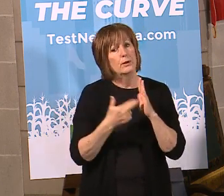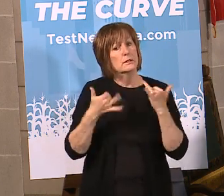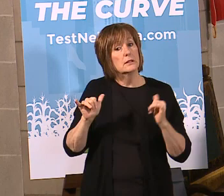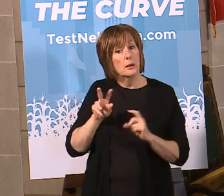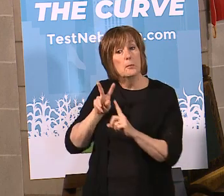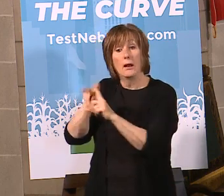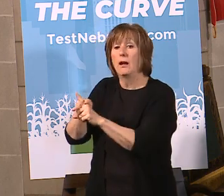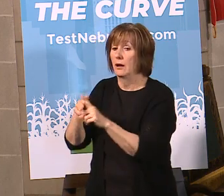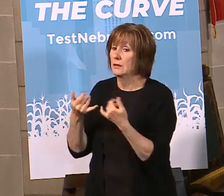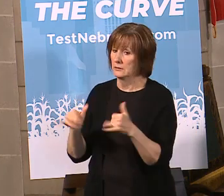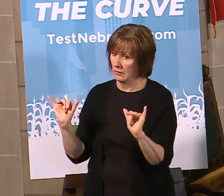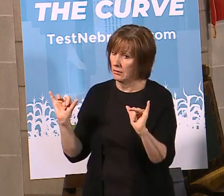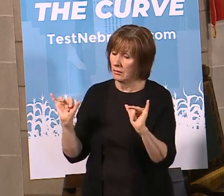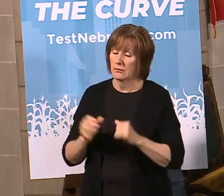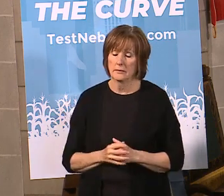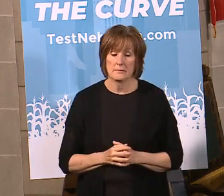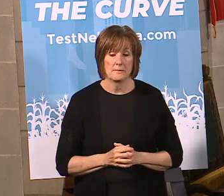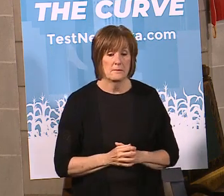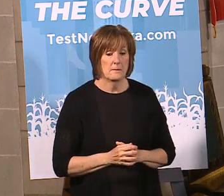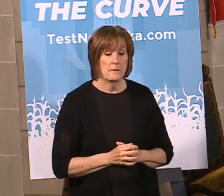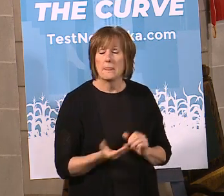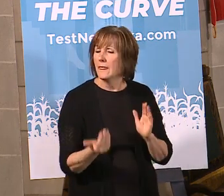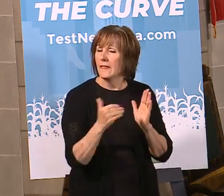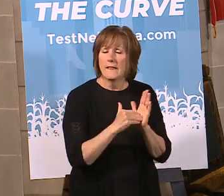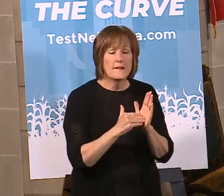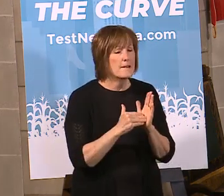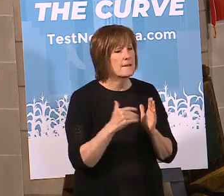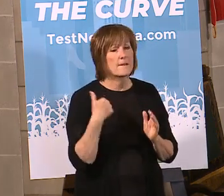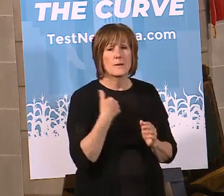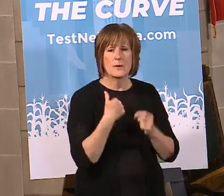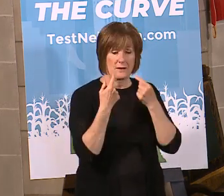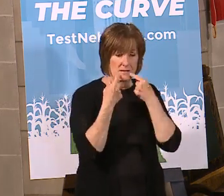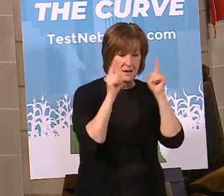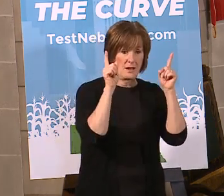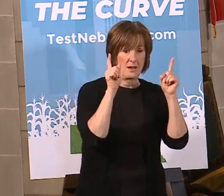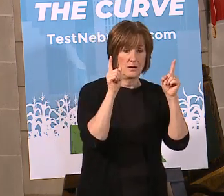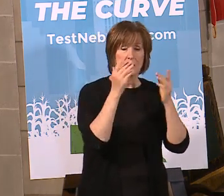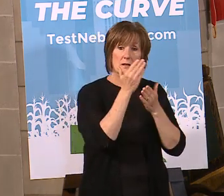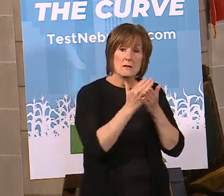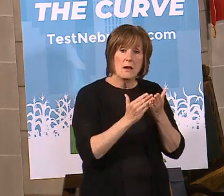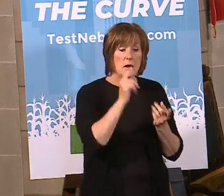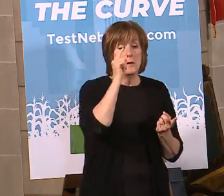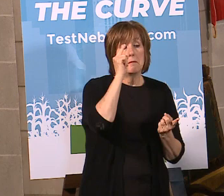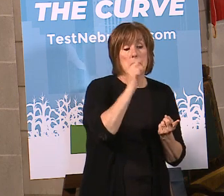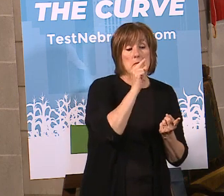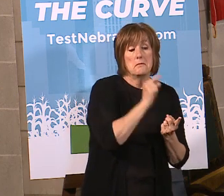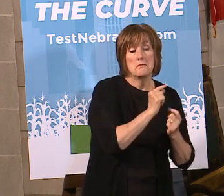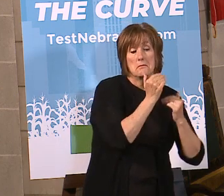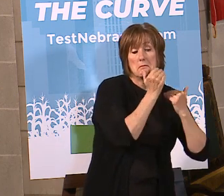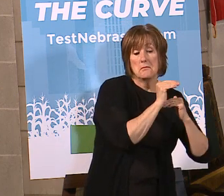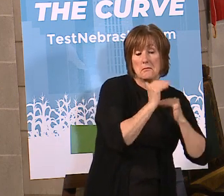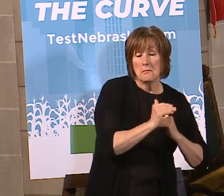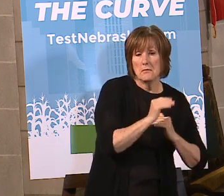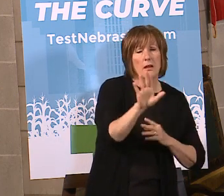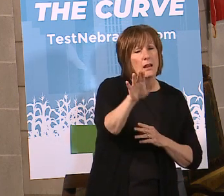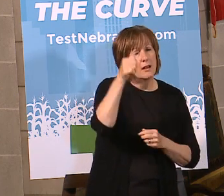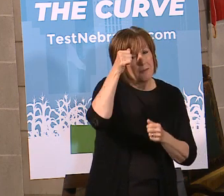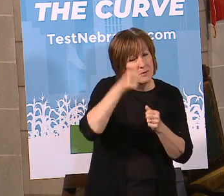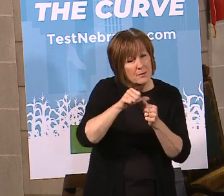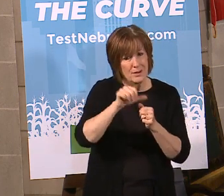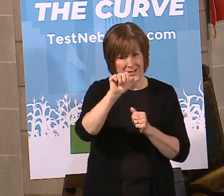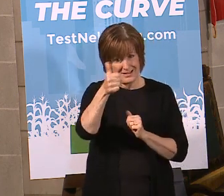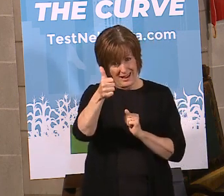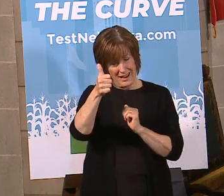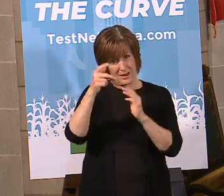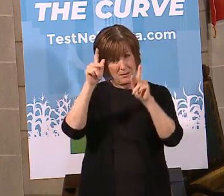same social distancing guidelines still apply. And, again, when we announced that we were loosening some restrictions through May, the reminder is that 10-person